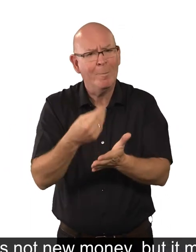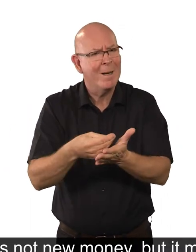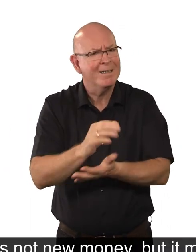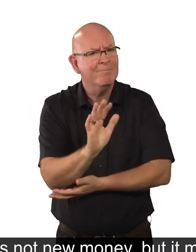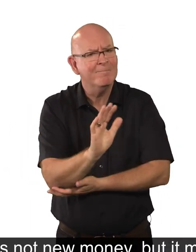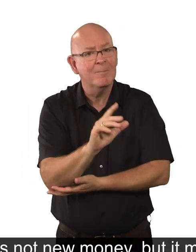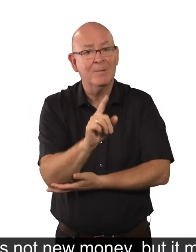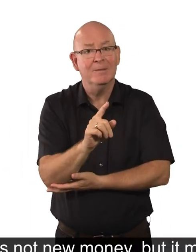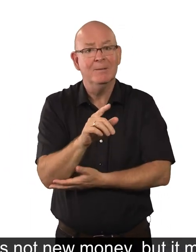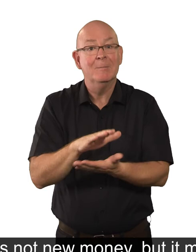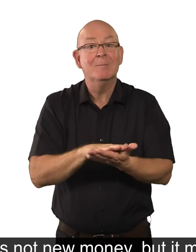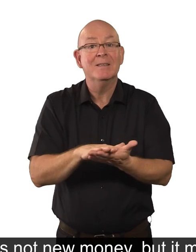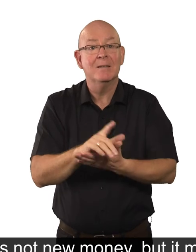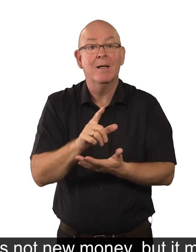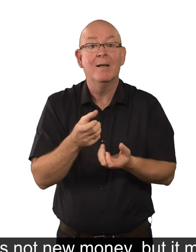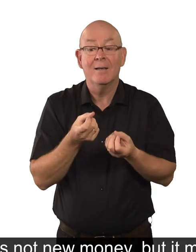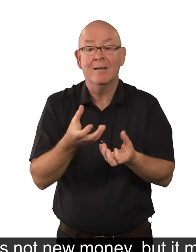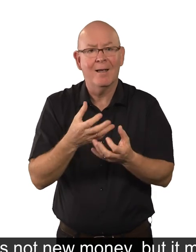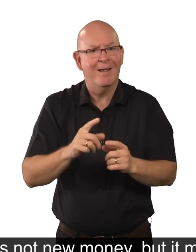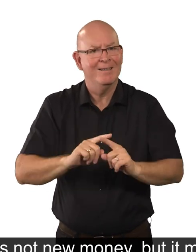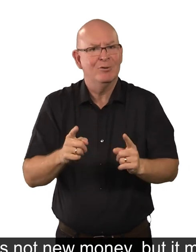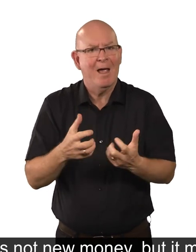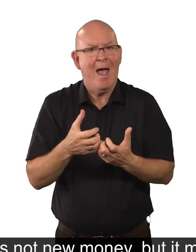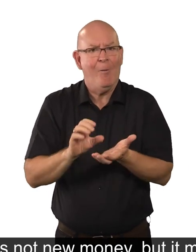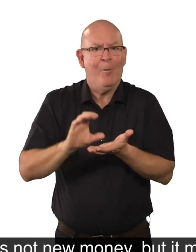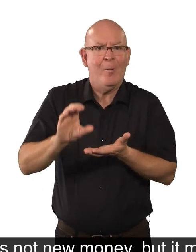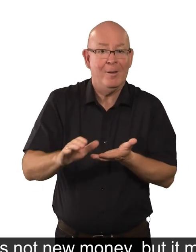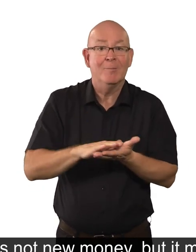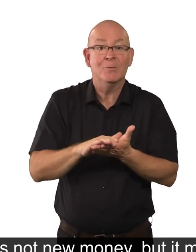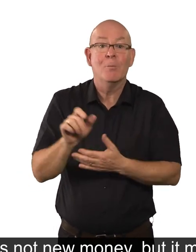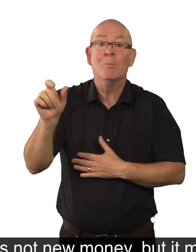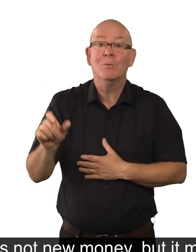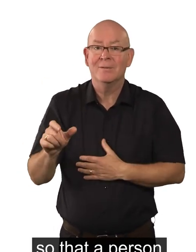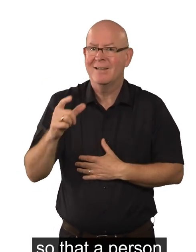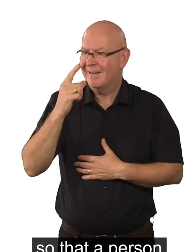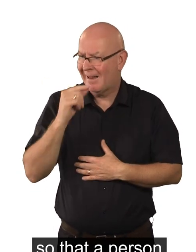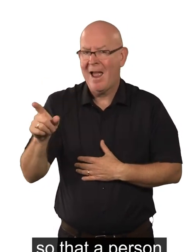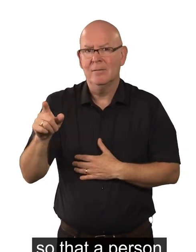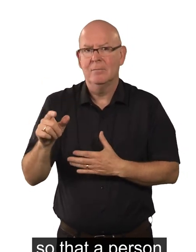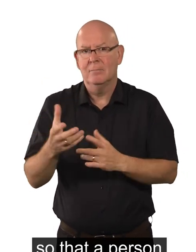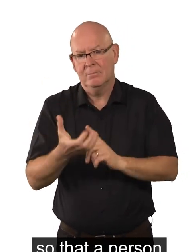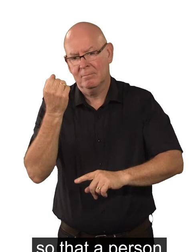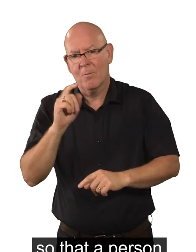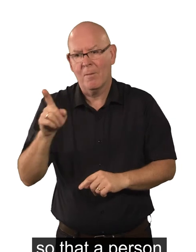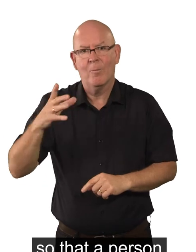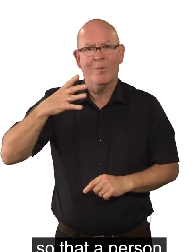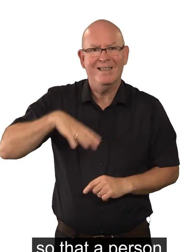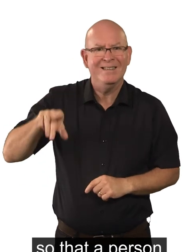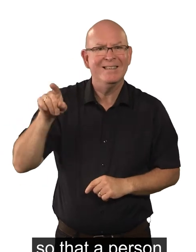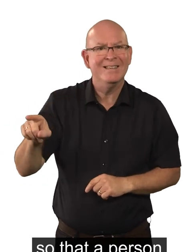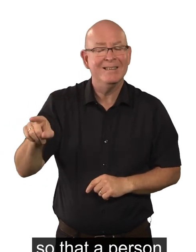It is not new money, but it may mean spending money differently, so that a person can get the care